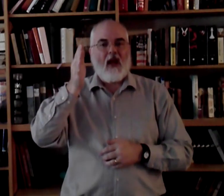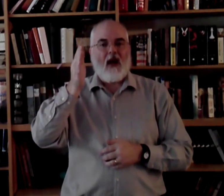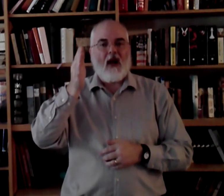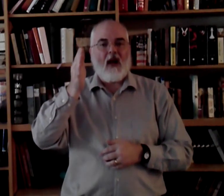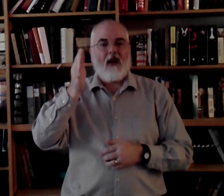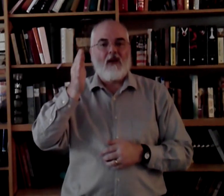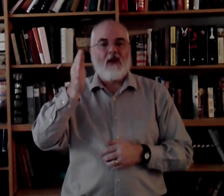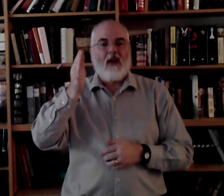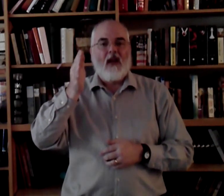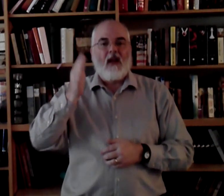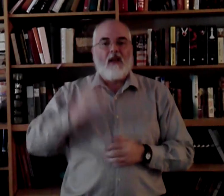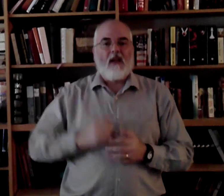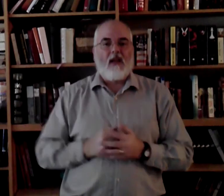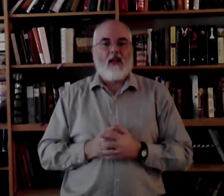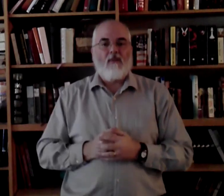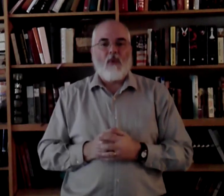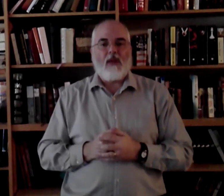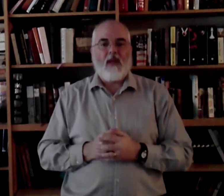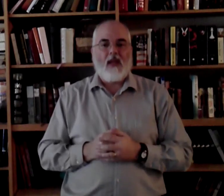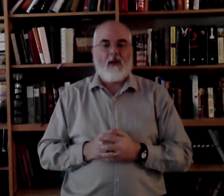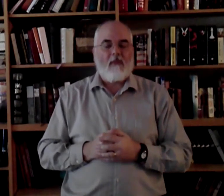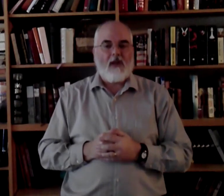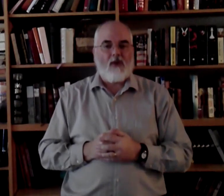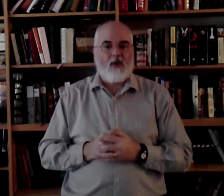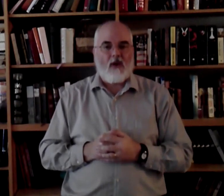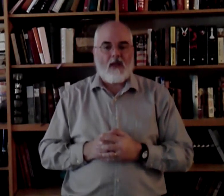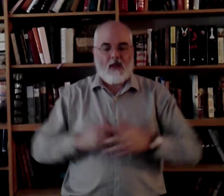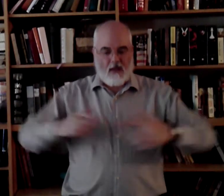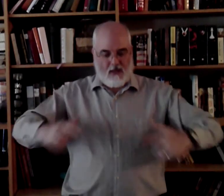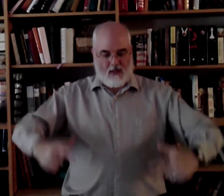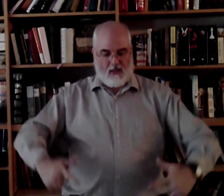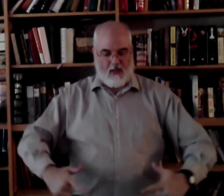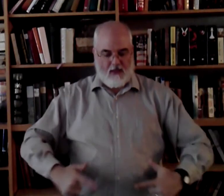I'll live with him eternally. I'll